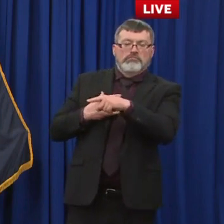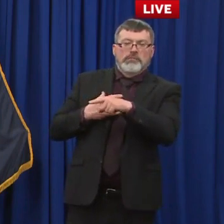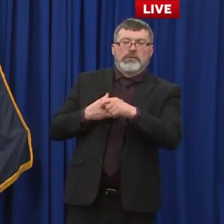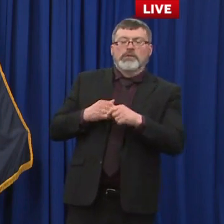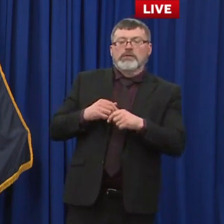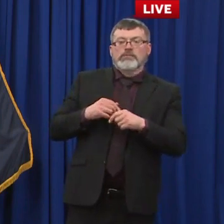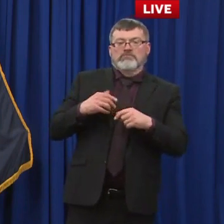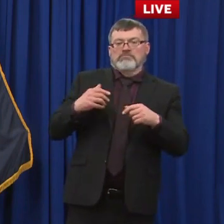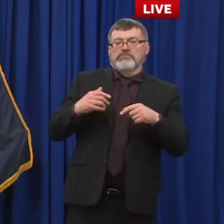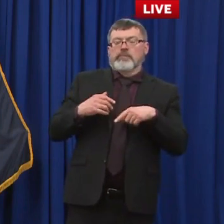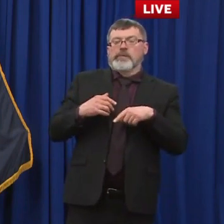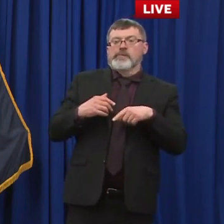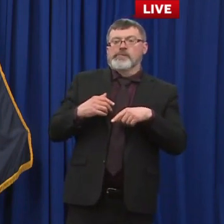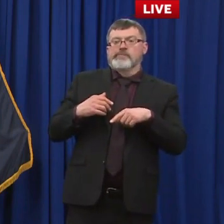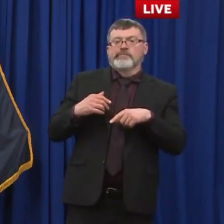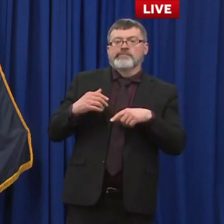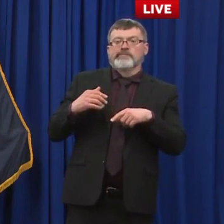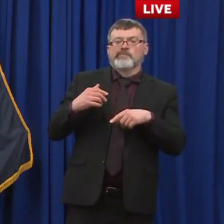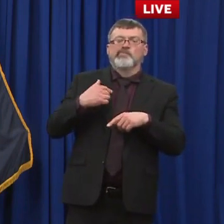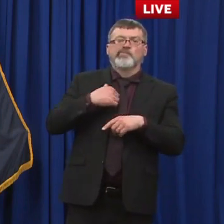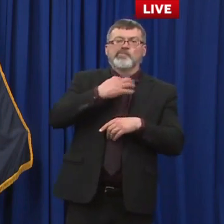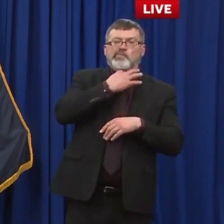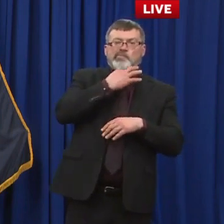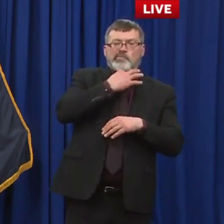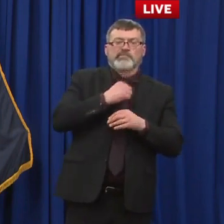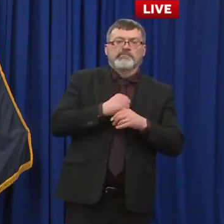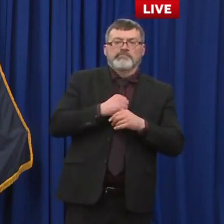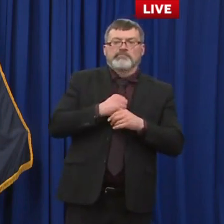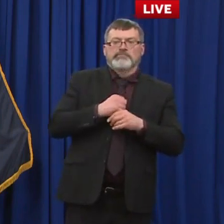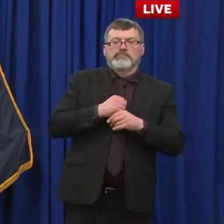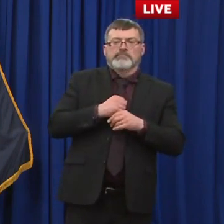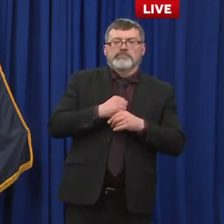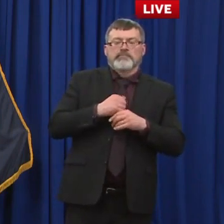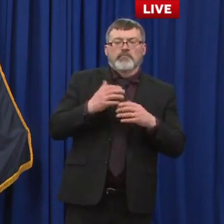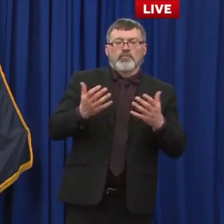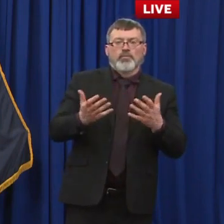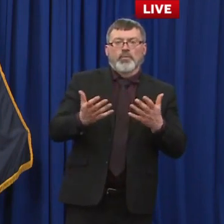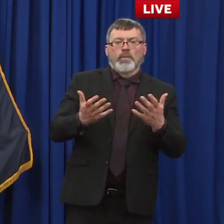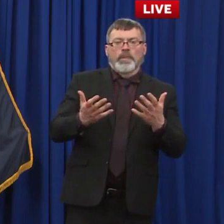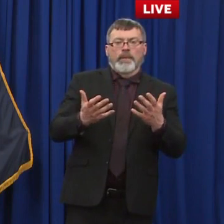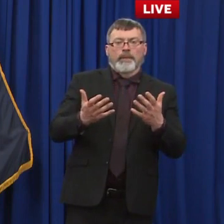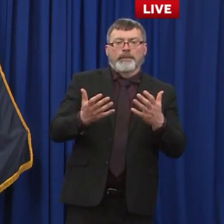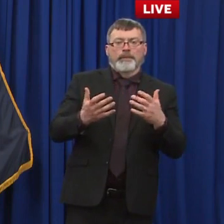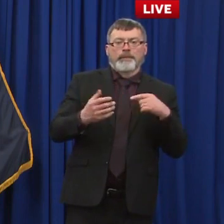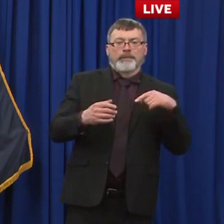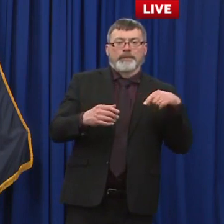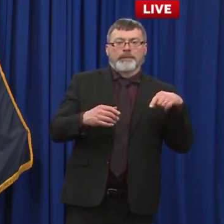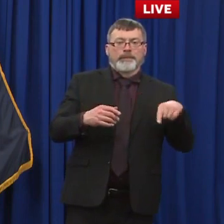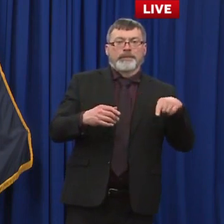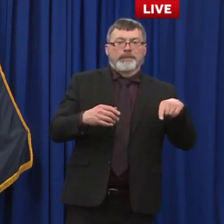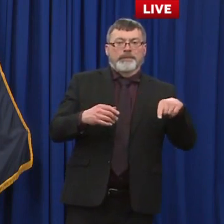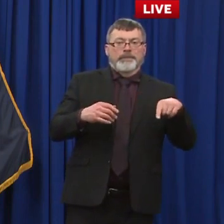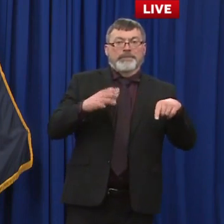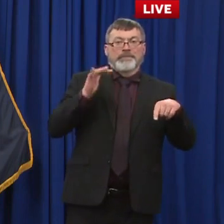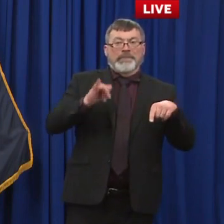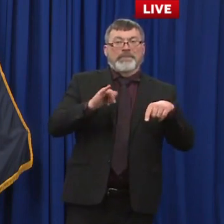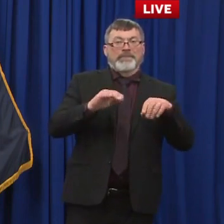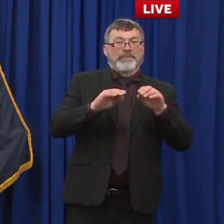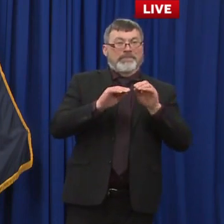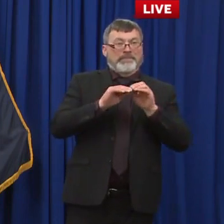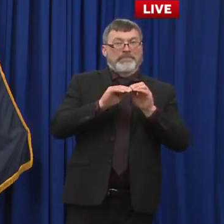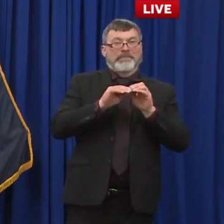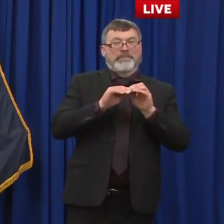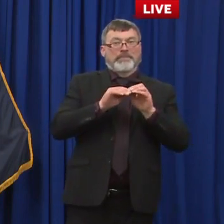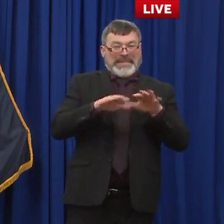the percentage of residents and staff at long-term care facilities who are vaccinated now and what efforts